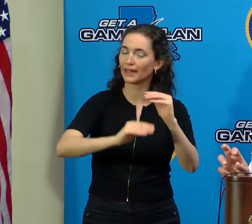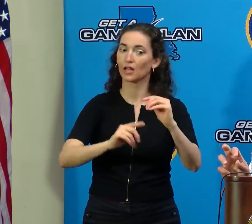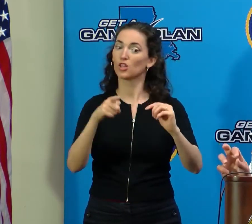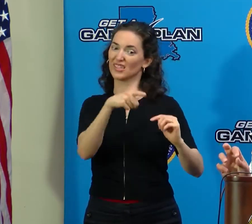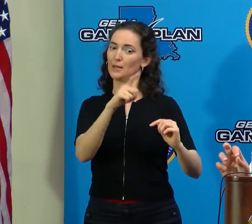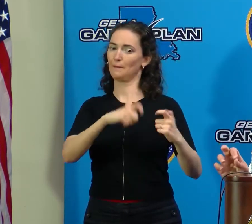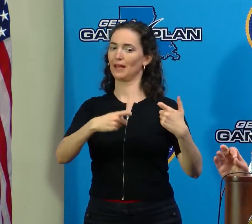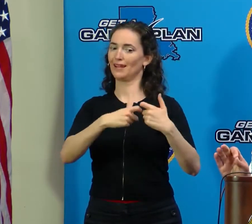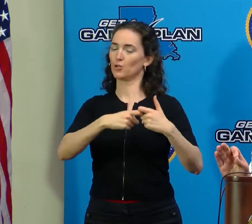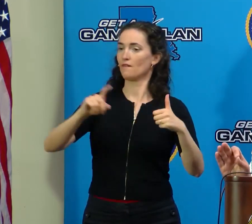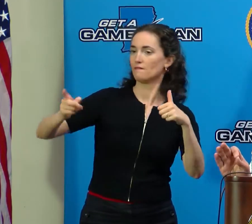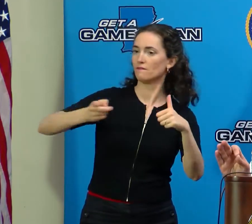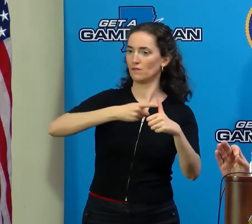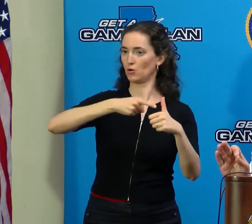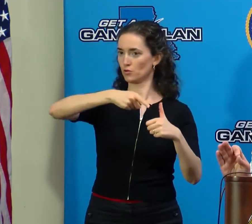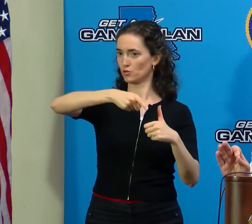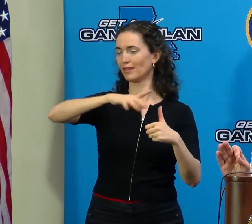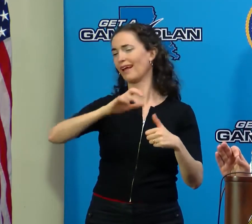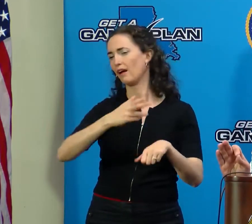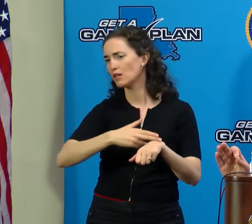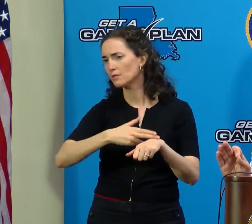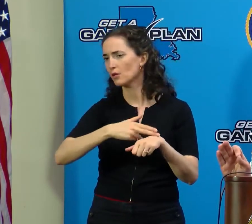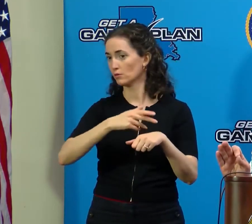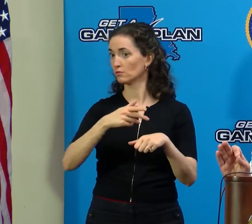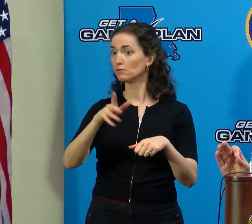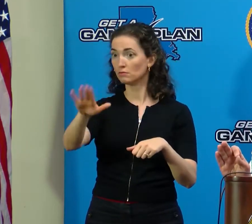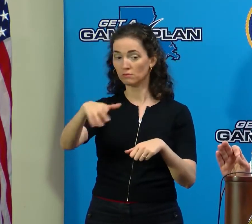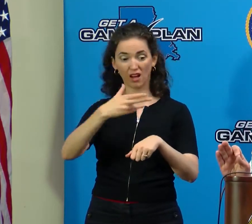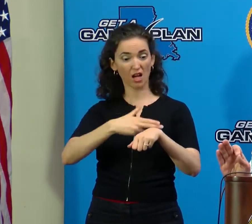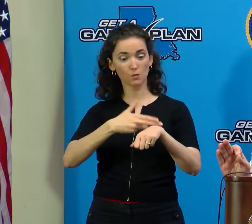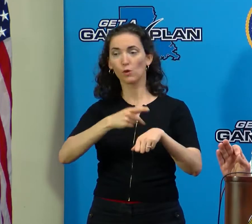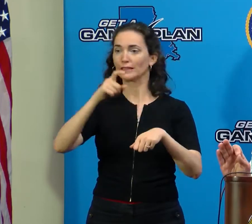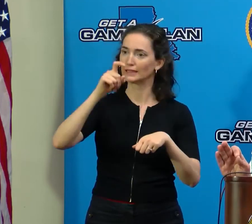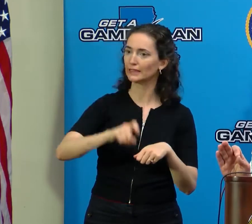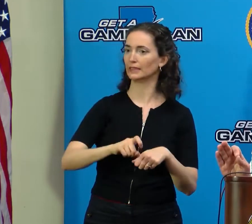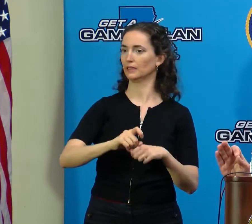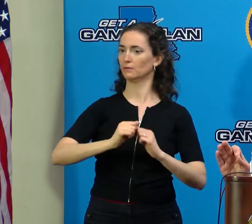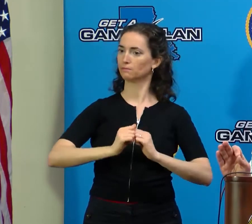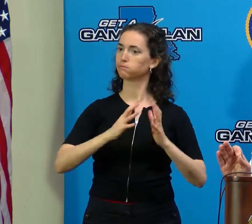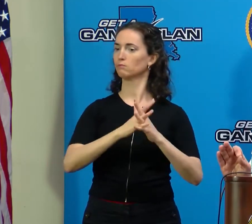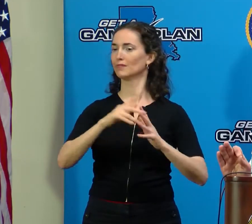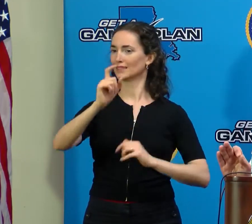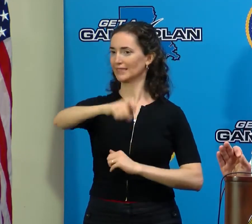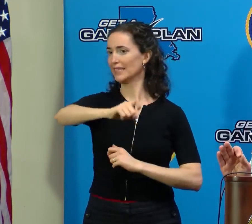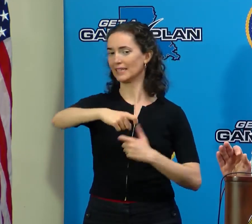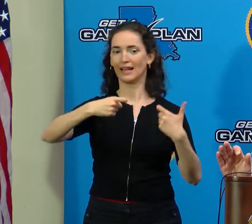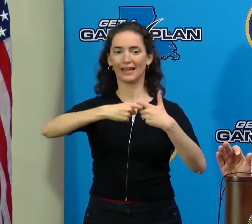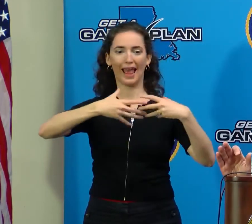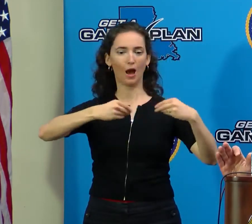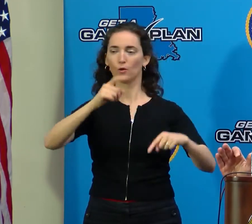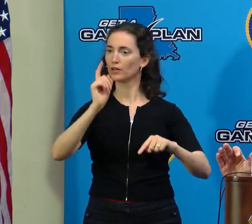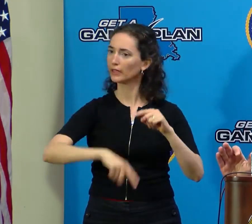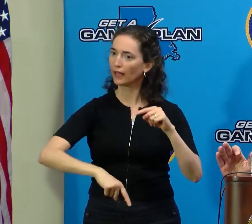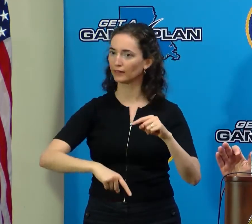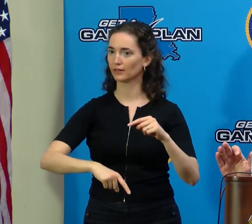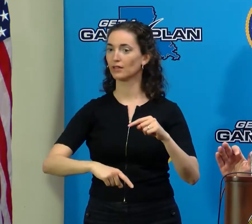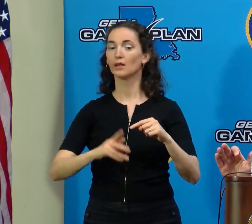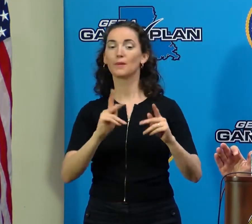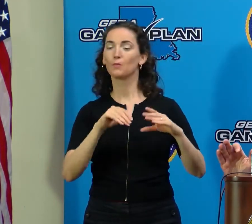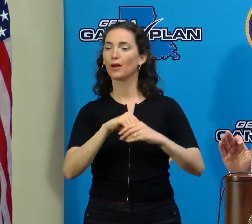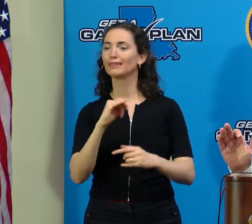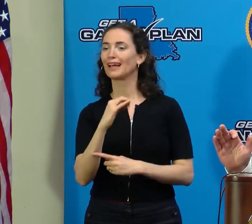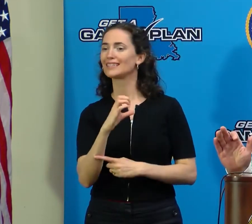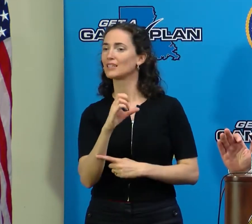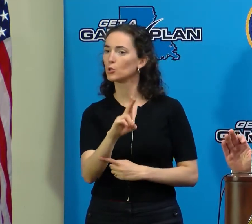first. We really need our hospitals more than anything else to come back up so that people who are in ICU